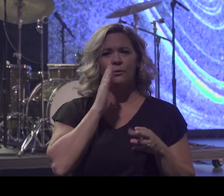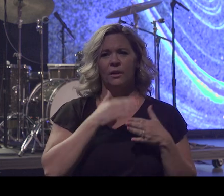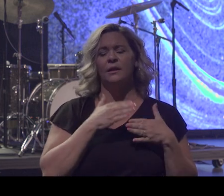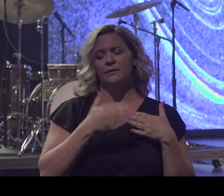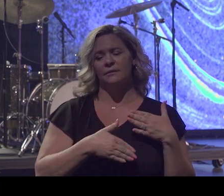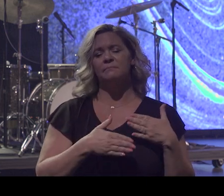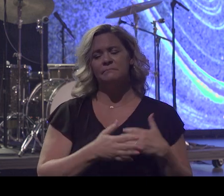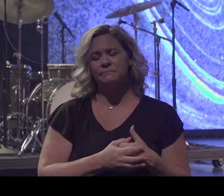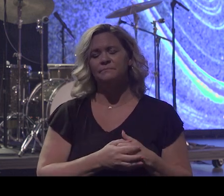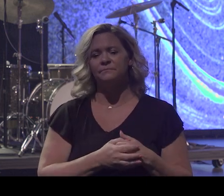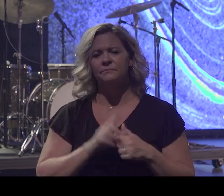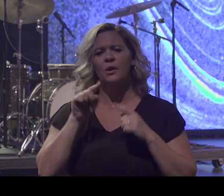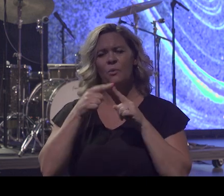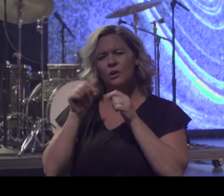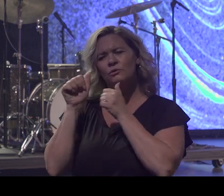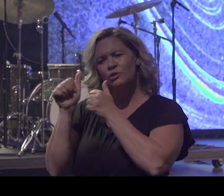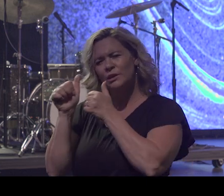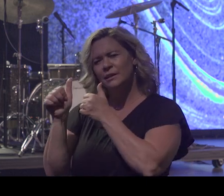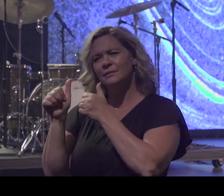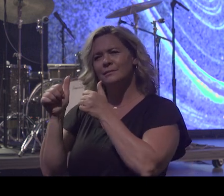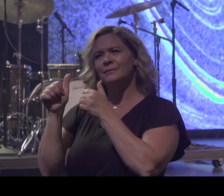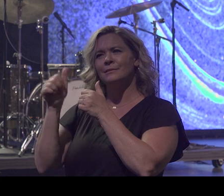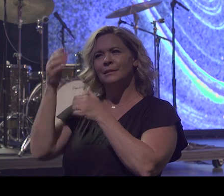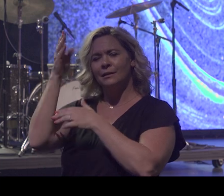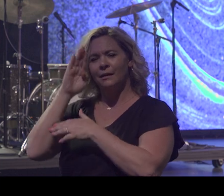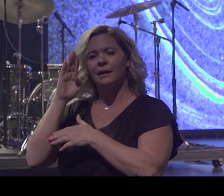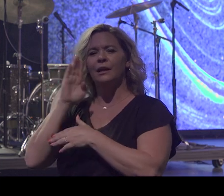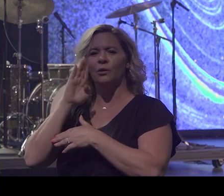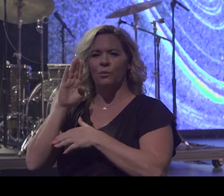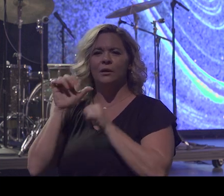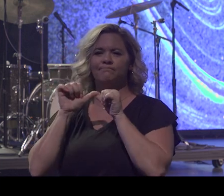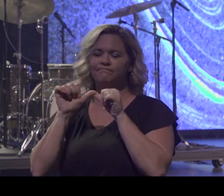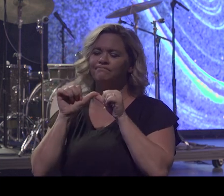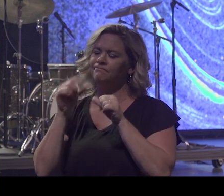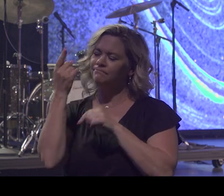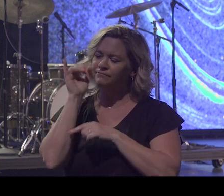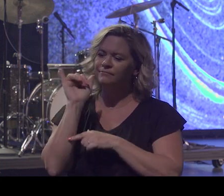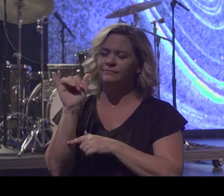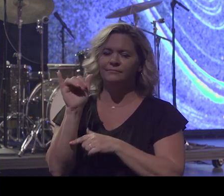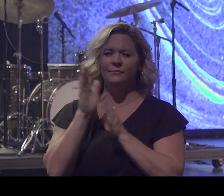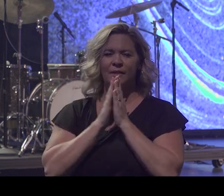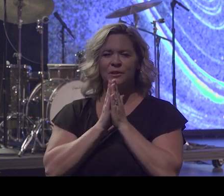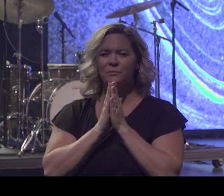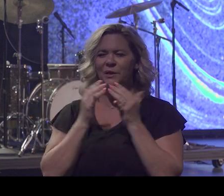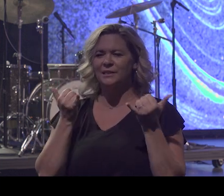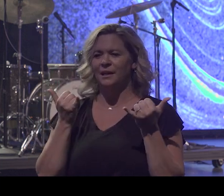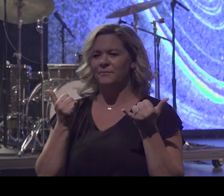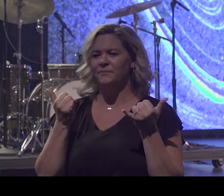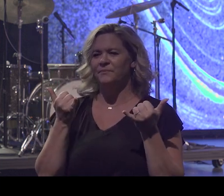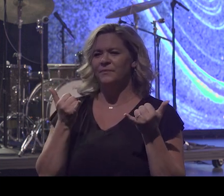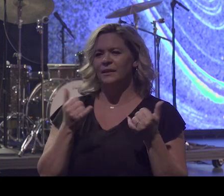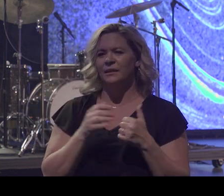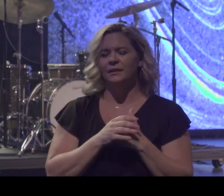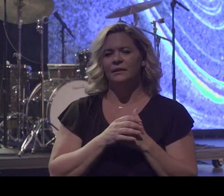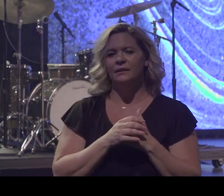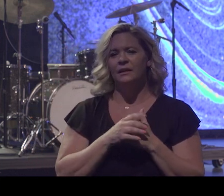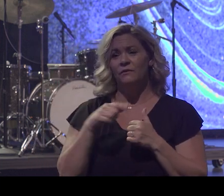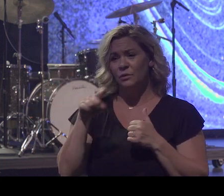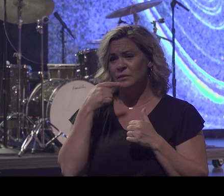But when you chase after God, it lasts for eternity. And I pray that you do that today. And if that's you today, if you're saying, man, I want to make a